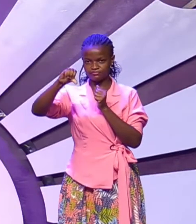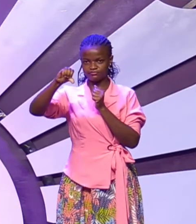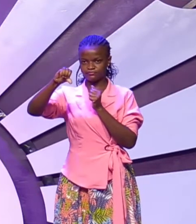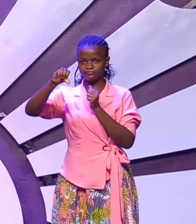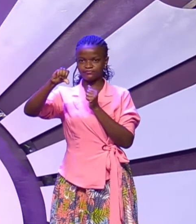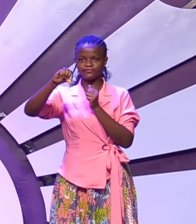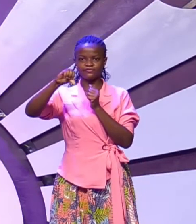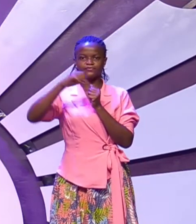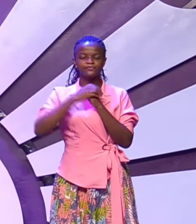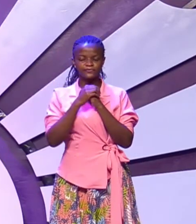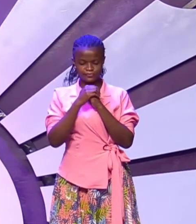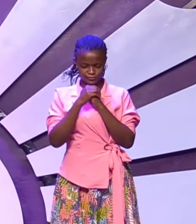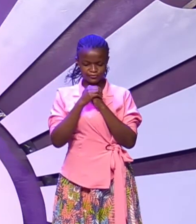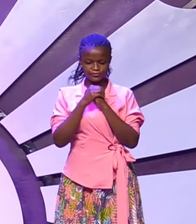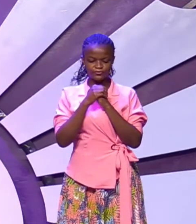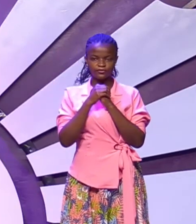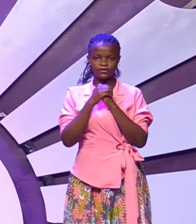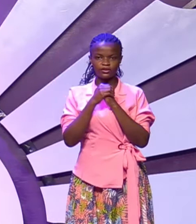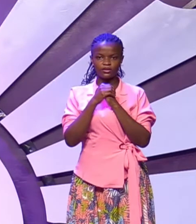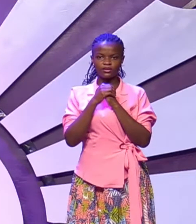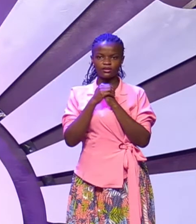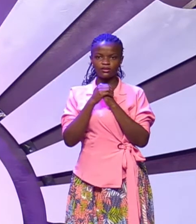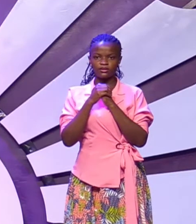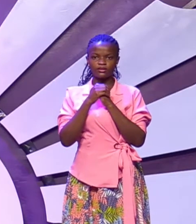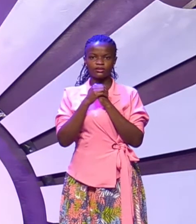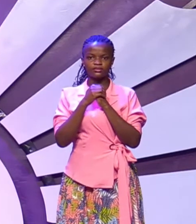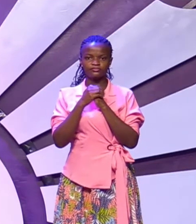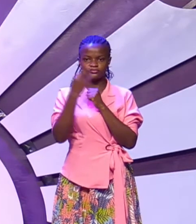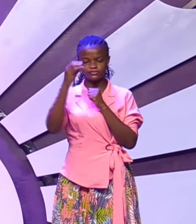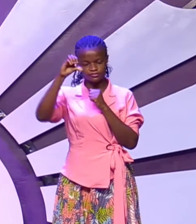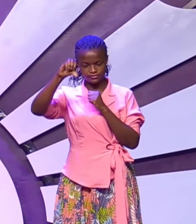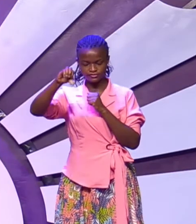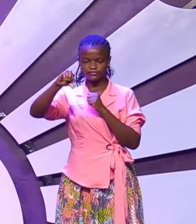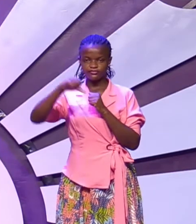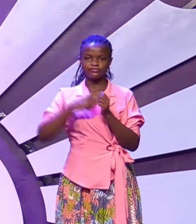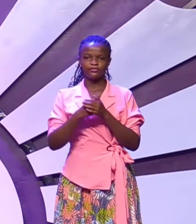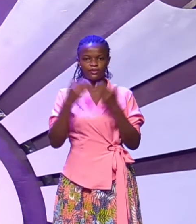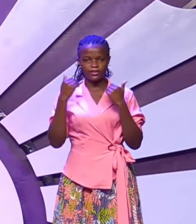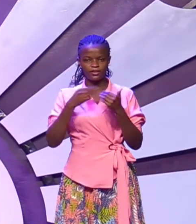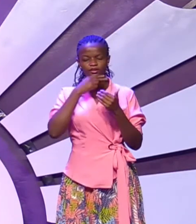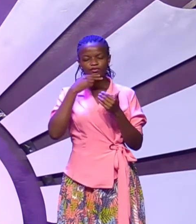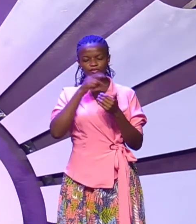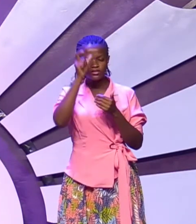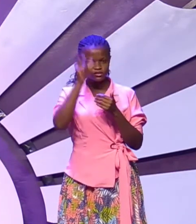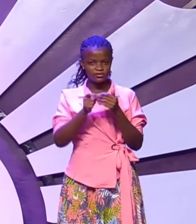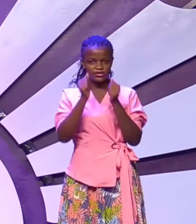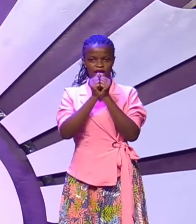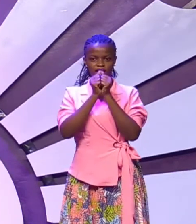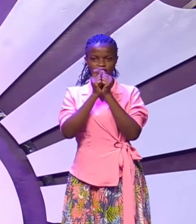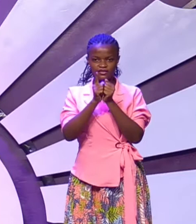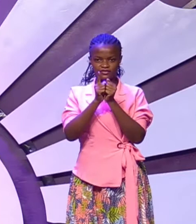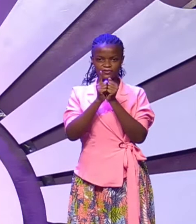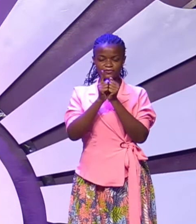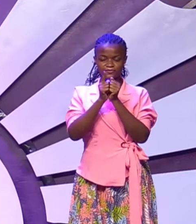blani ya kuminalumu olu nyididuwa vili mumu inda. 39. Olu nyididwa satumumu inda. Hebrews chapter 11. Ave